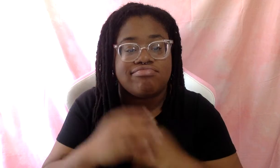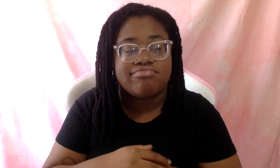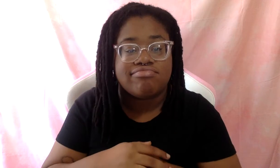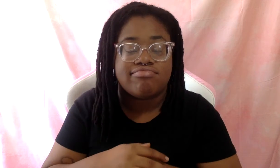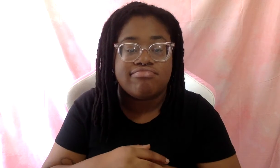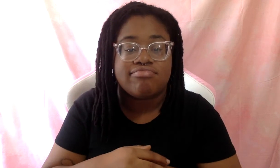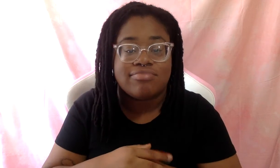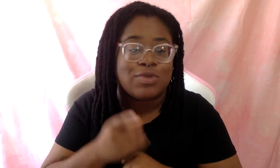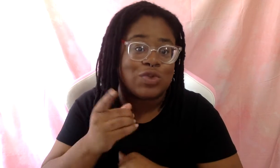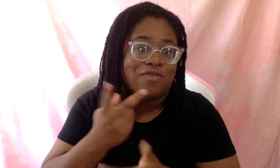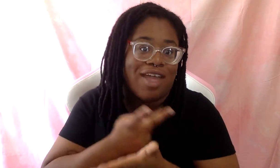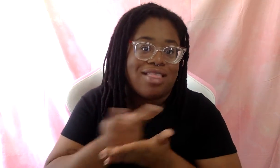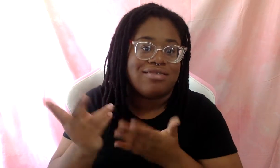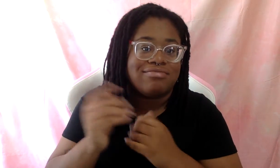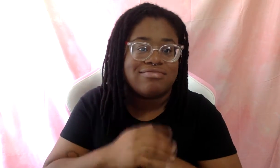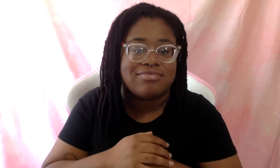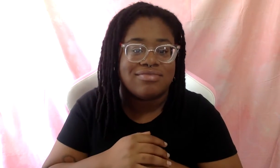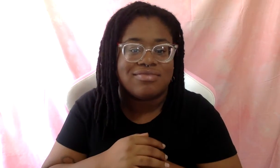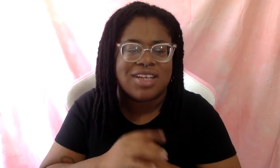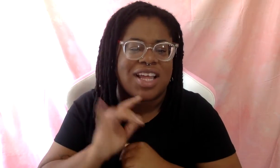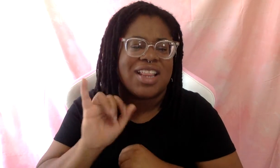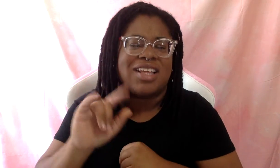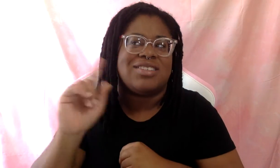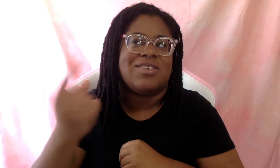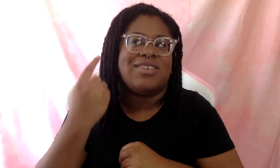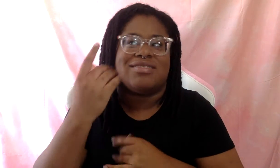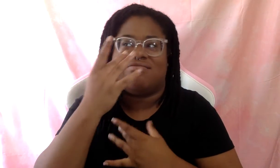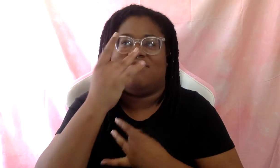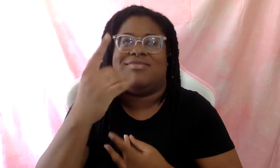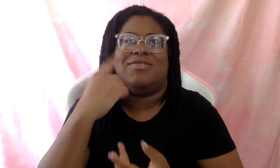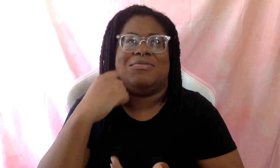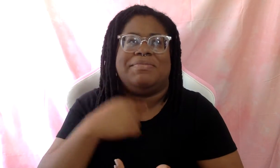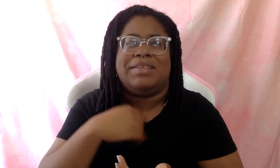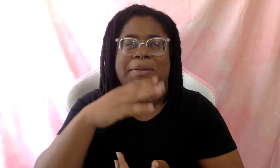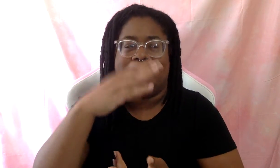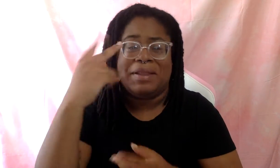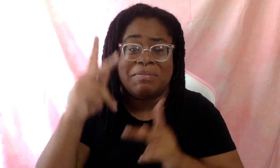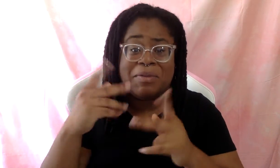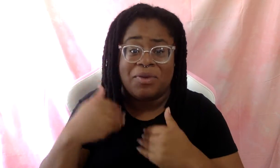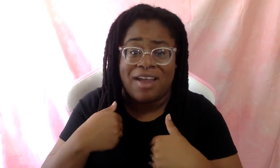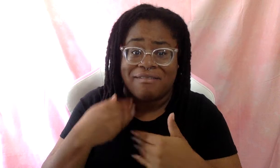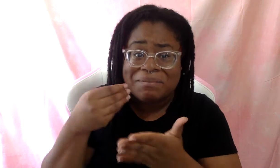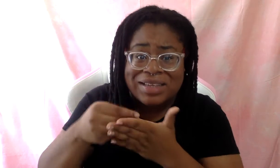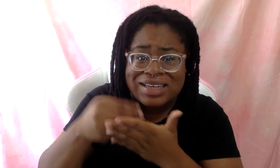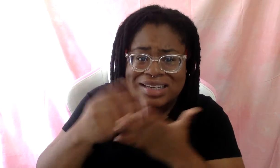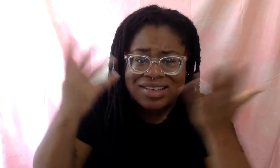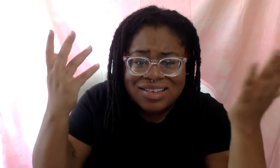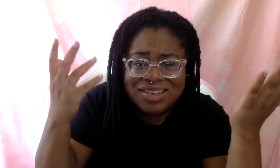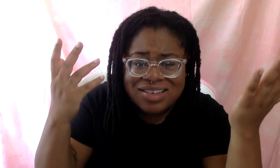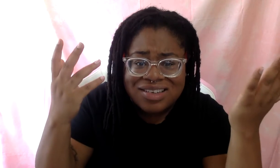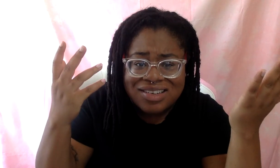You're failing. And this is always so interesting to me. Black people have money. Indian people have money.